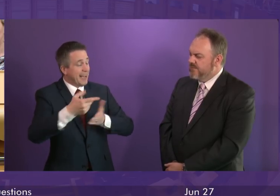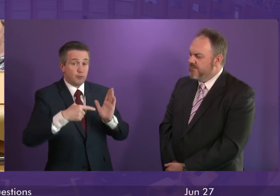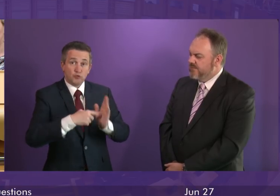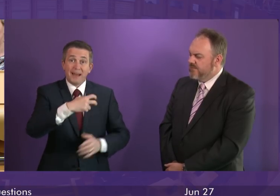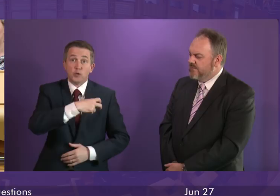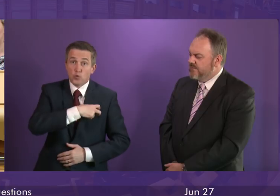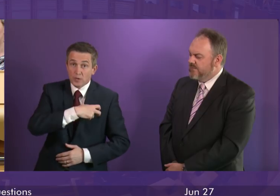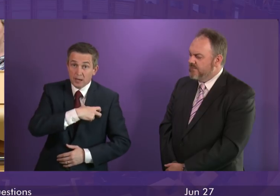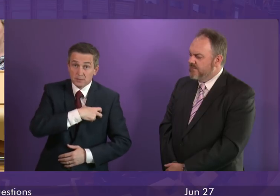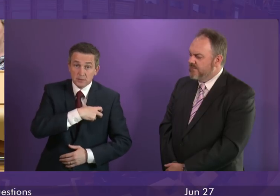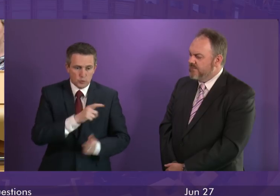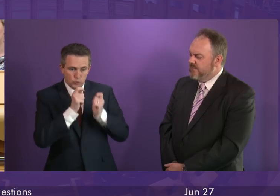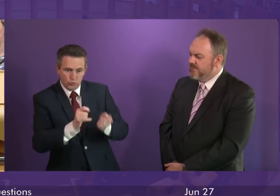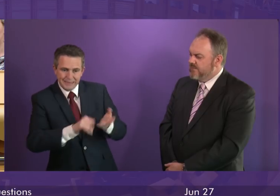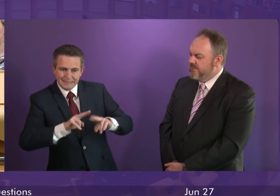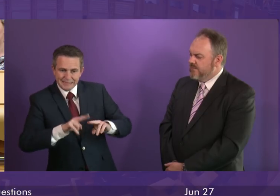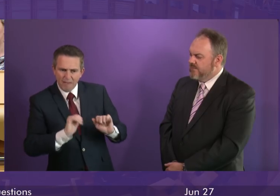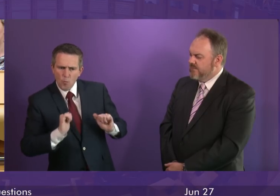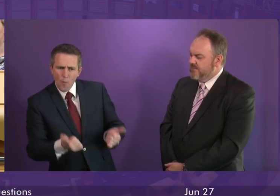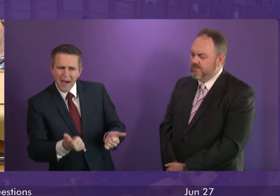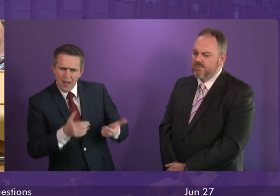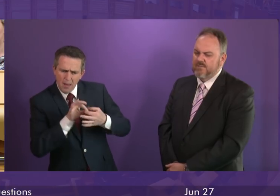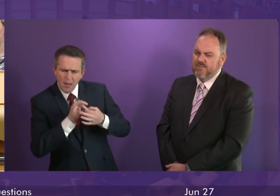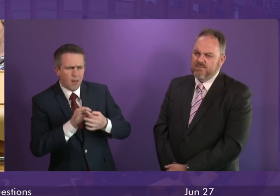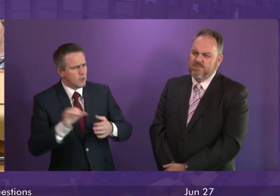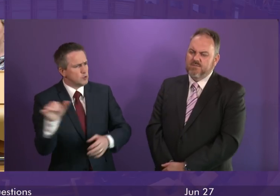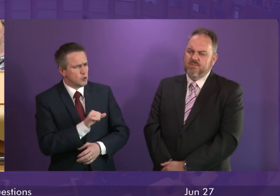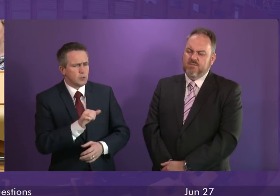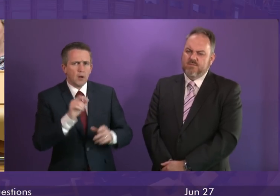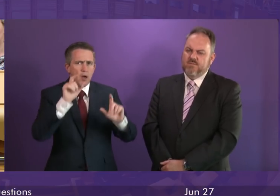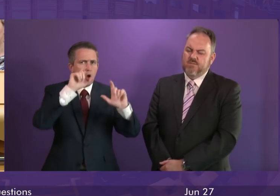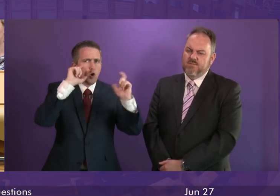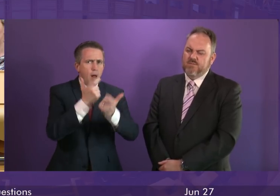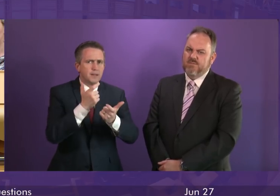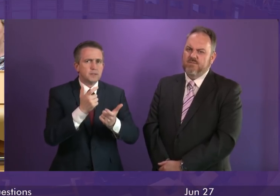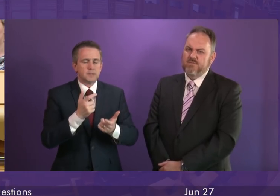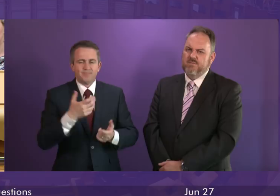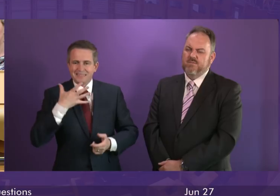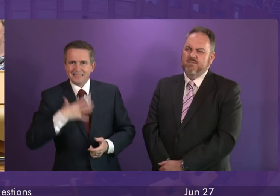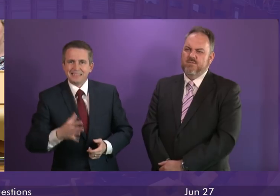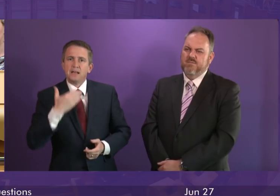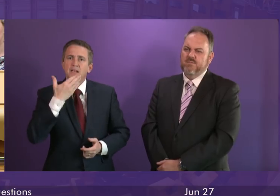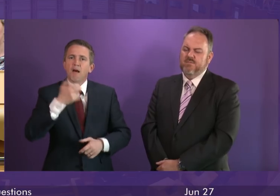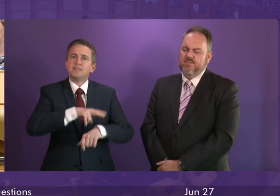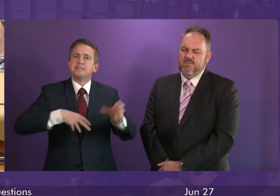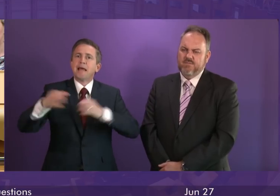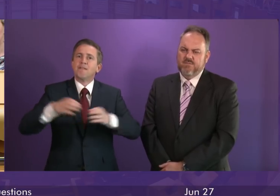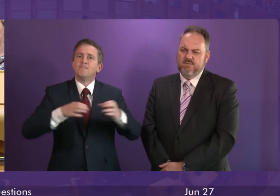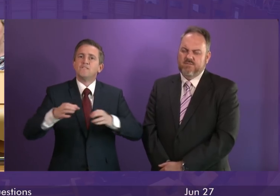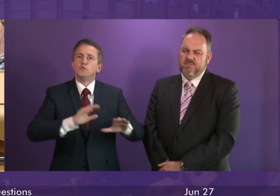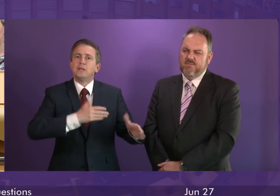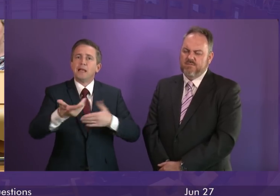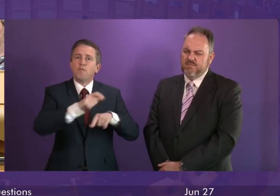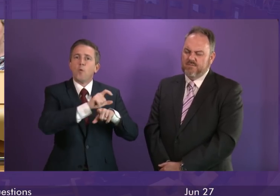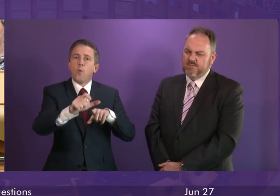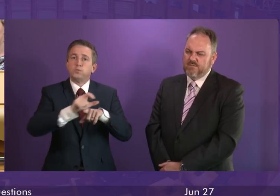to treat staff fairly. It is, of course, incumbent on colleges to make sure that they can staff courses properly. We